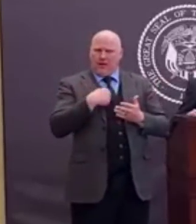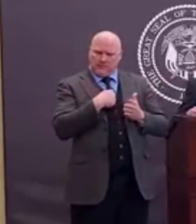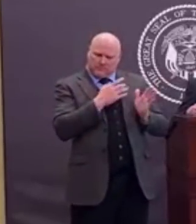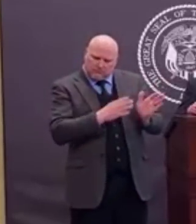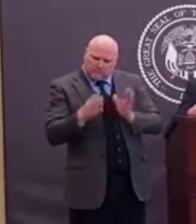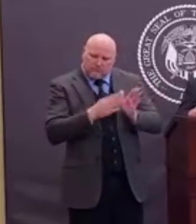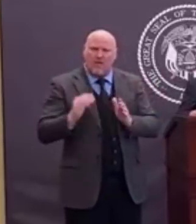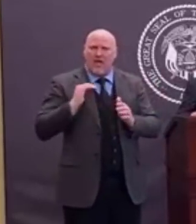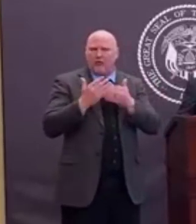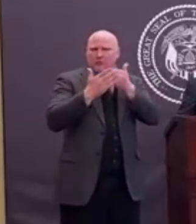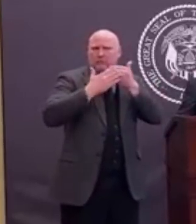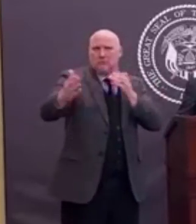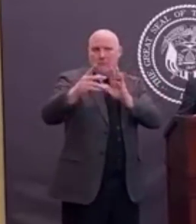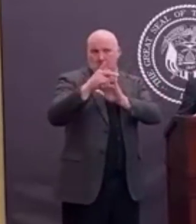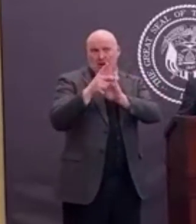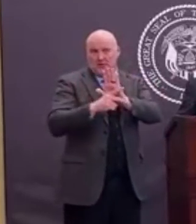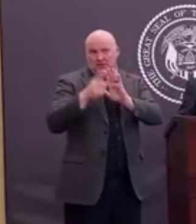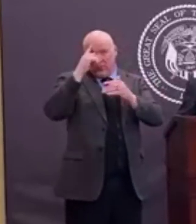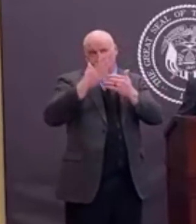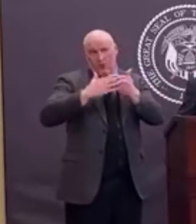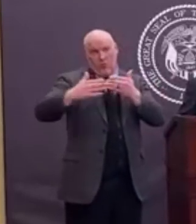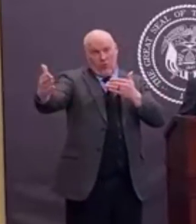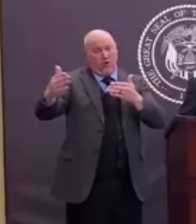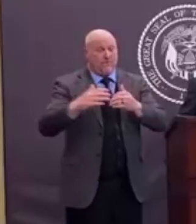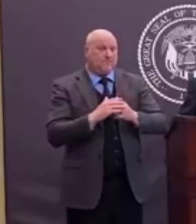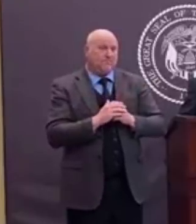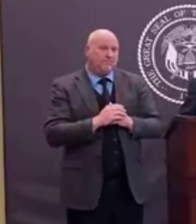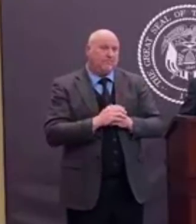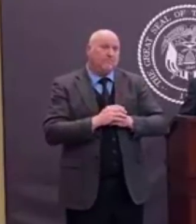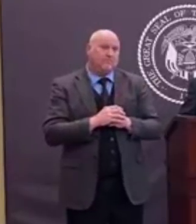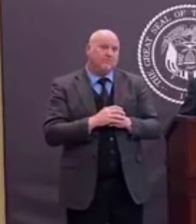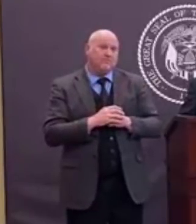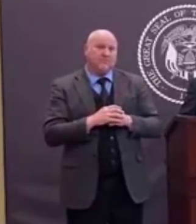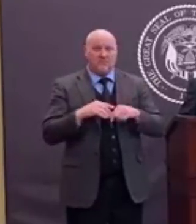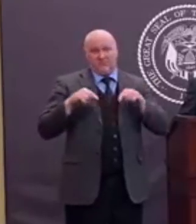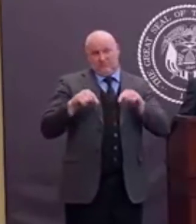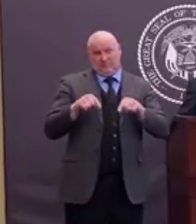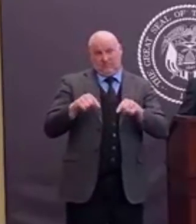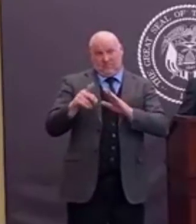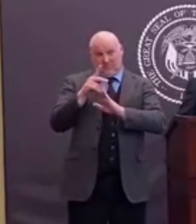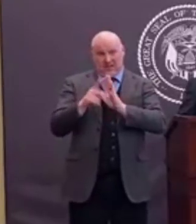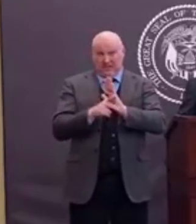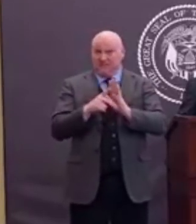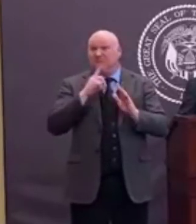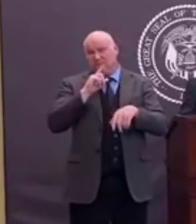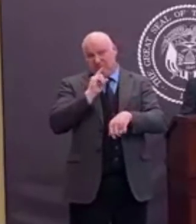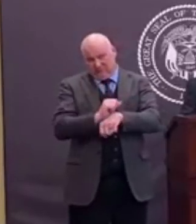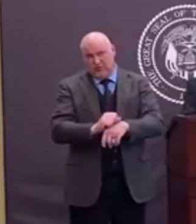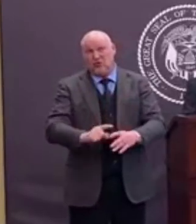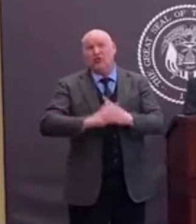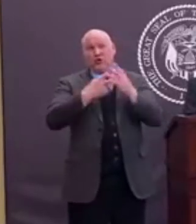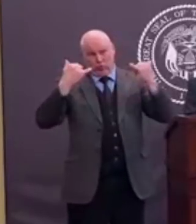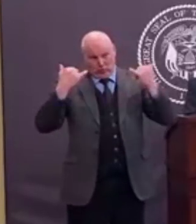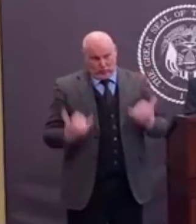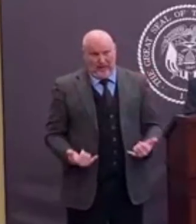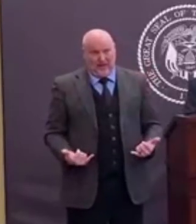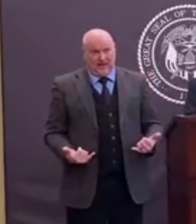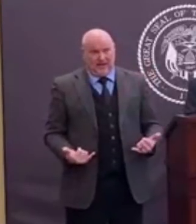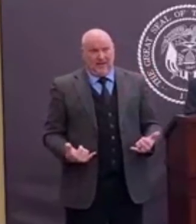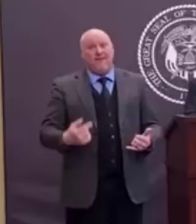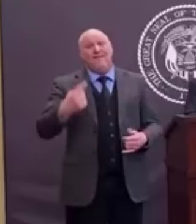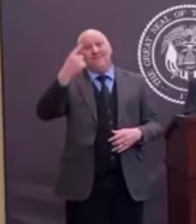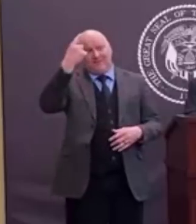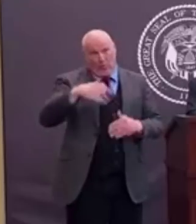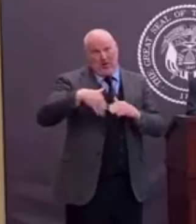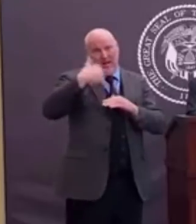We think these policies we have in place, which are going to be effective immediately, and will be in effect for the next couple of weeks. In